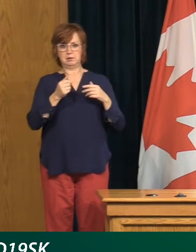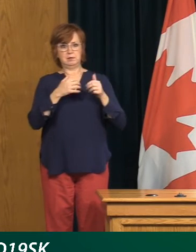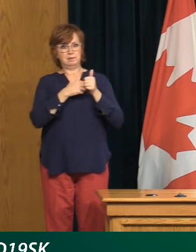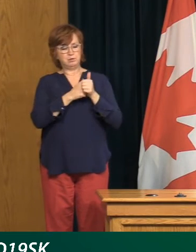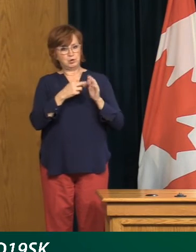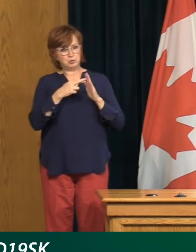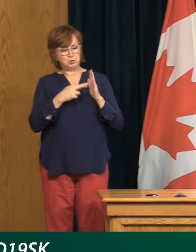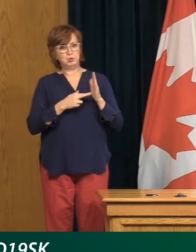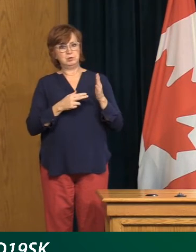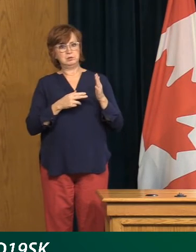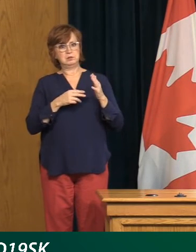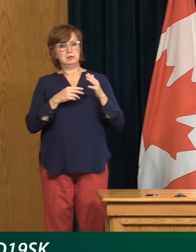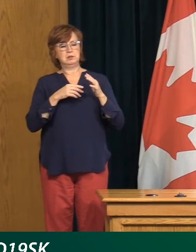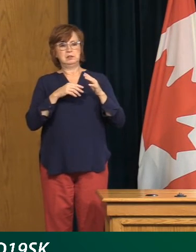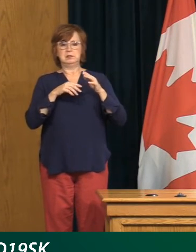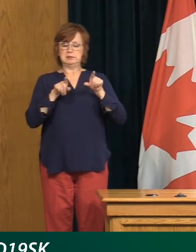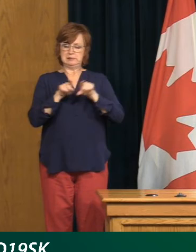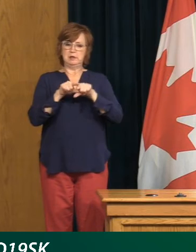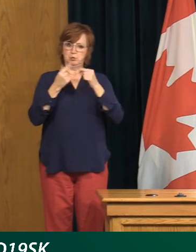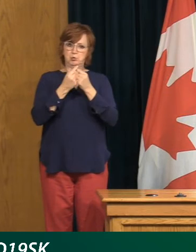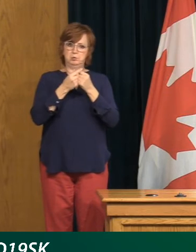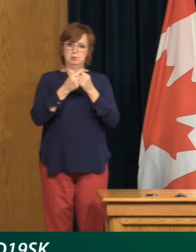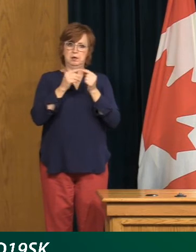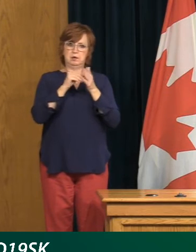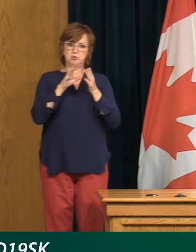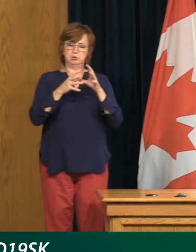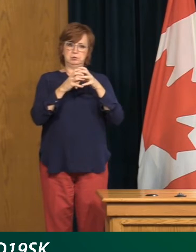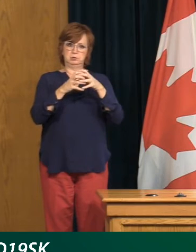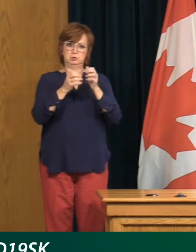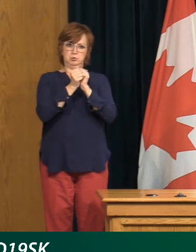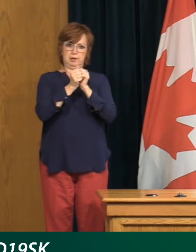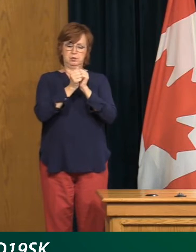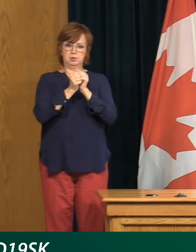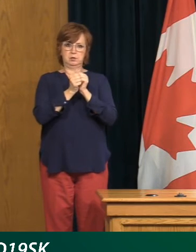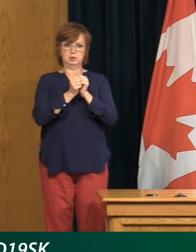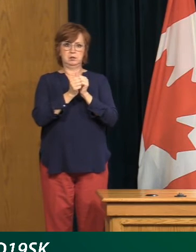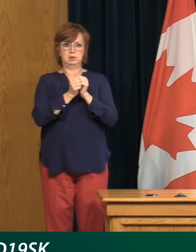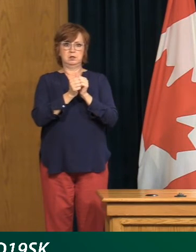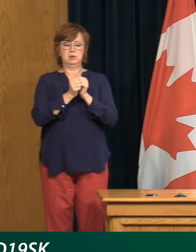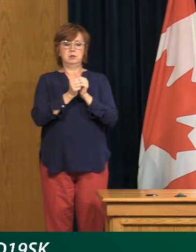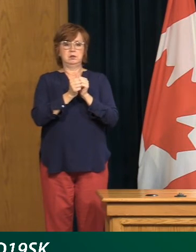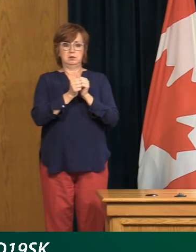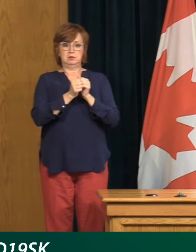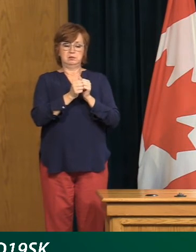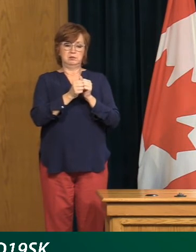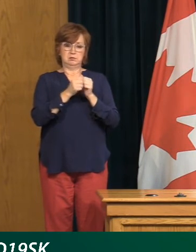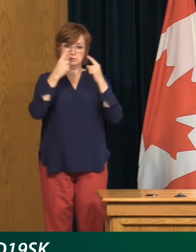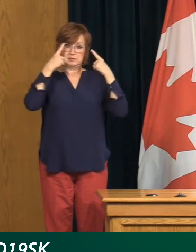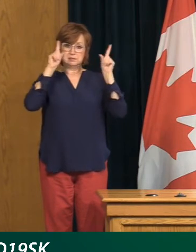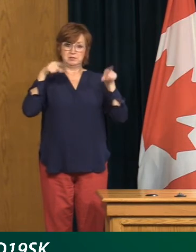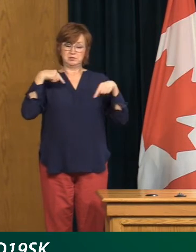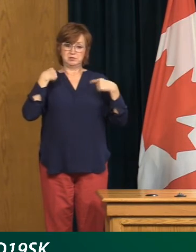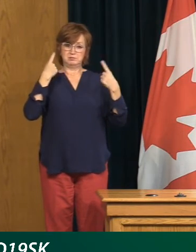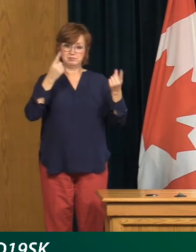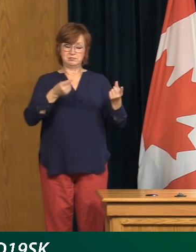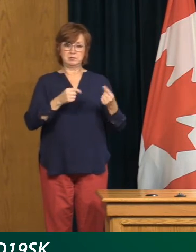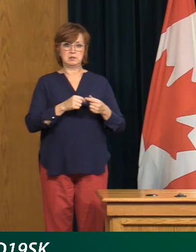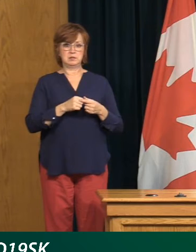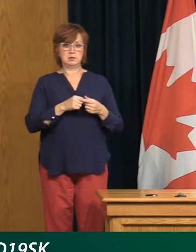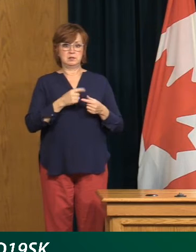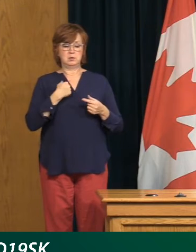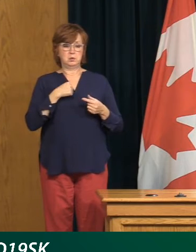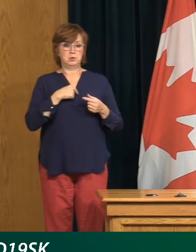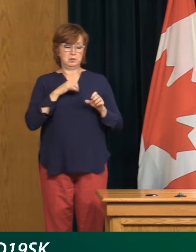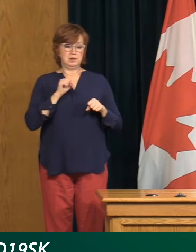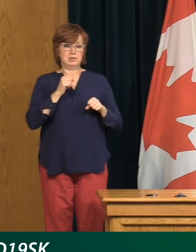can't prevent every case from presenting in a school setting, but you can try to prevent larger outbreaks. And workplace is another